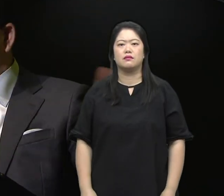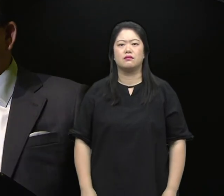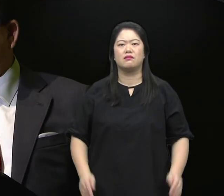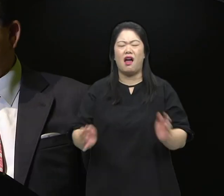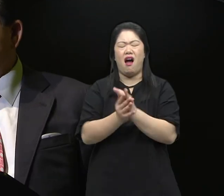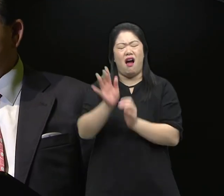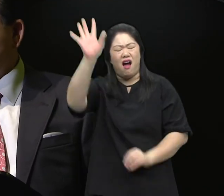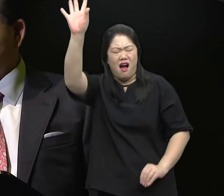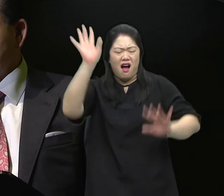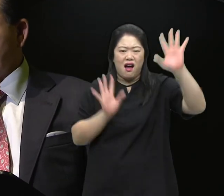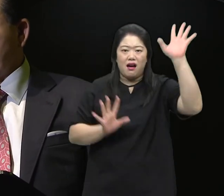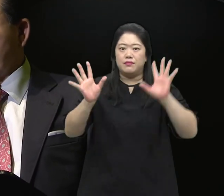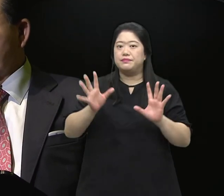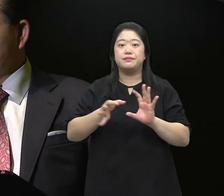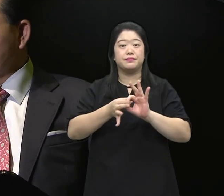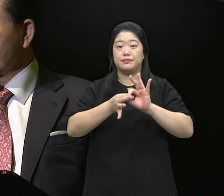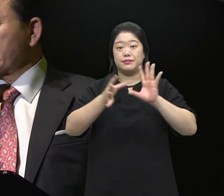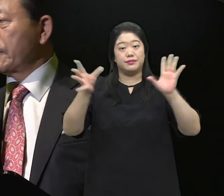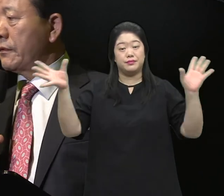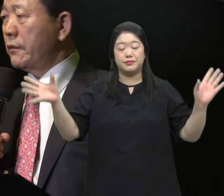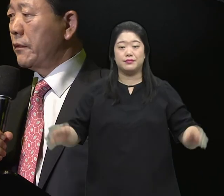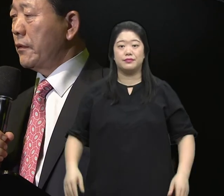That whether you lift up your hands or lift up your feet It doesn't matter